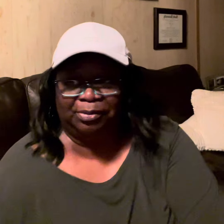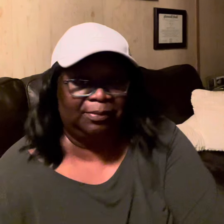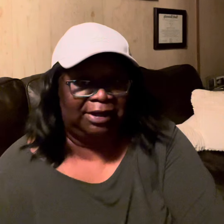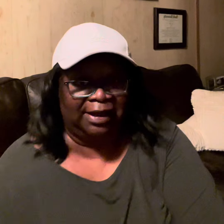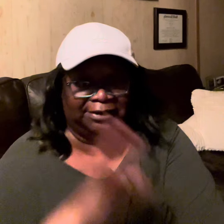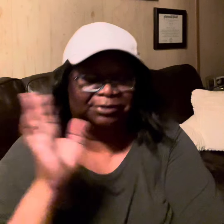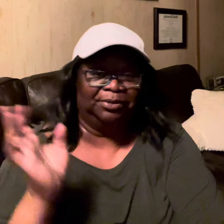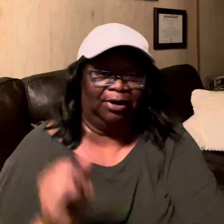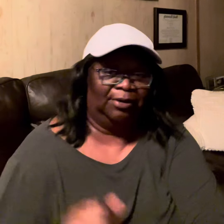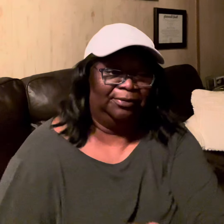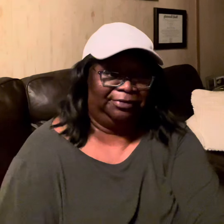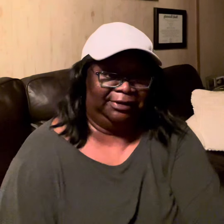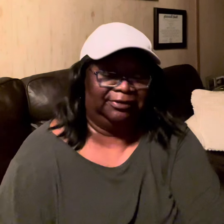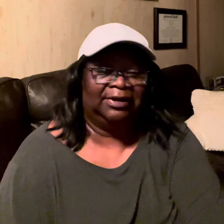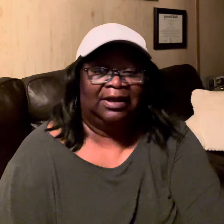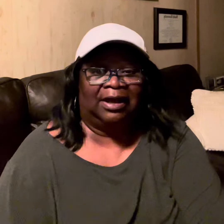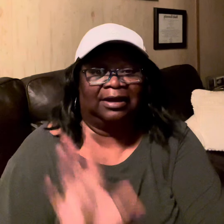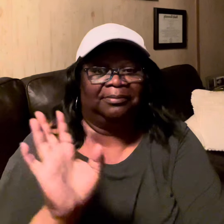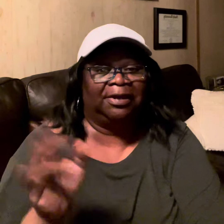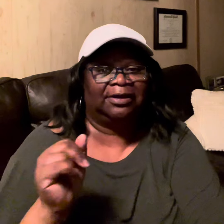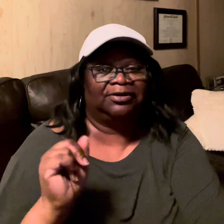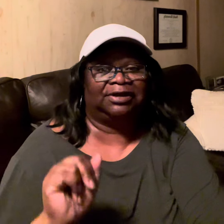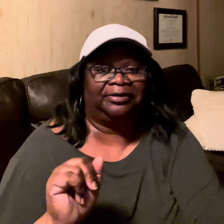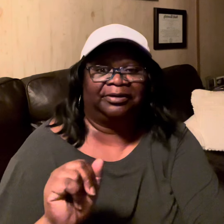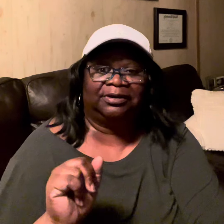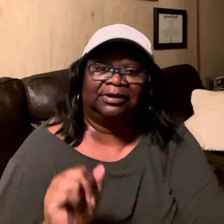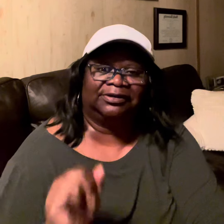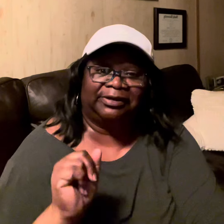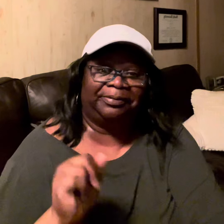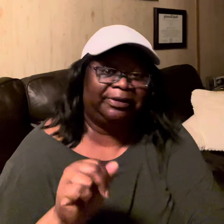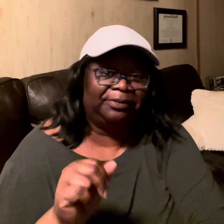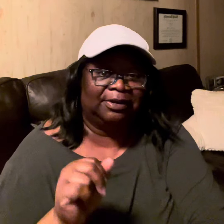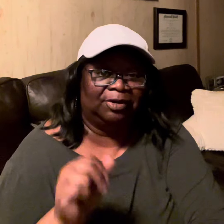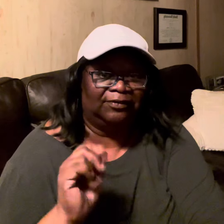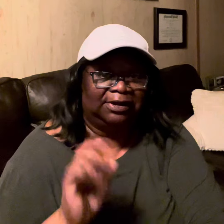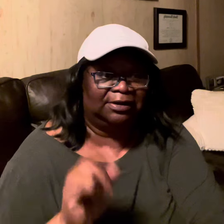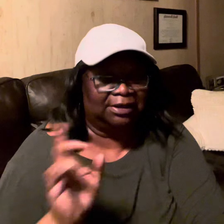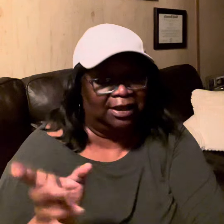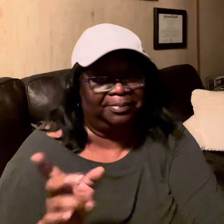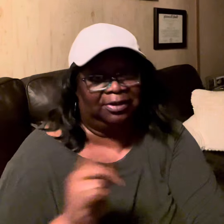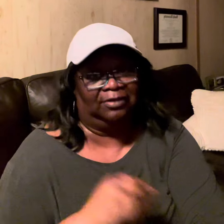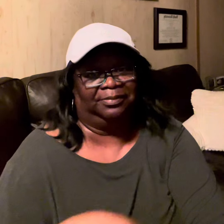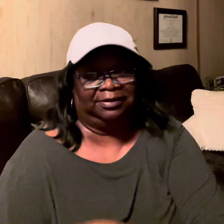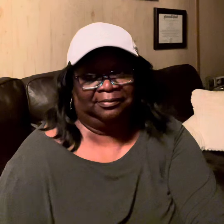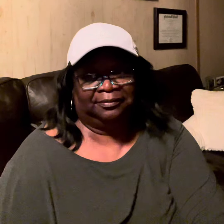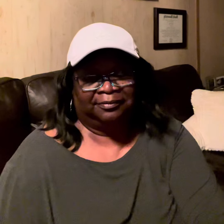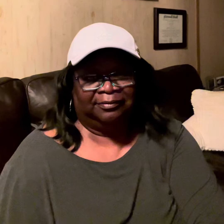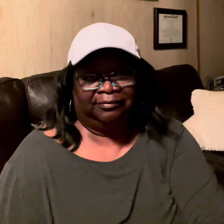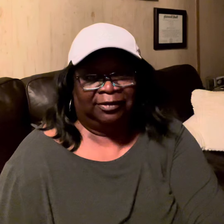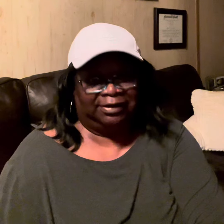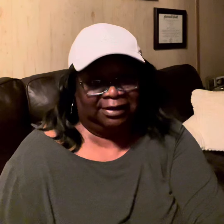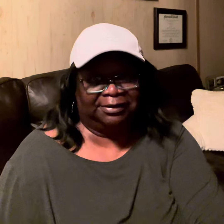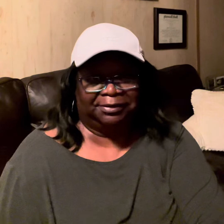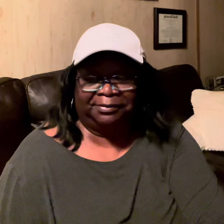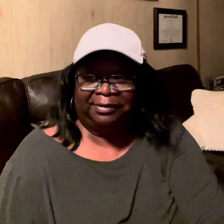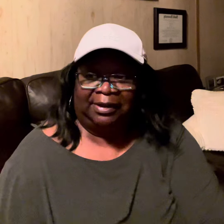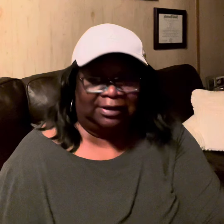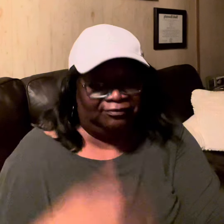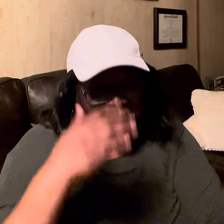woman I can do all things I can make her channel good because see people come over here to copy off me yeah they do they found